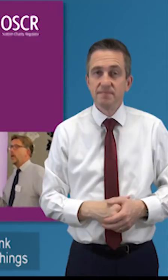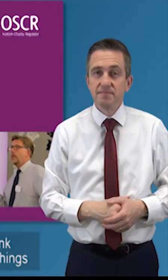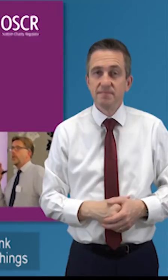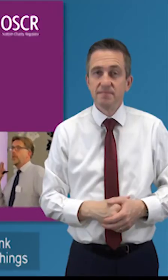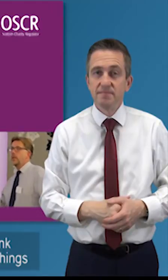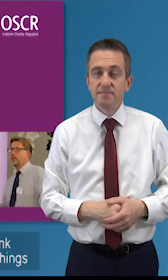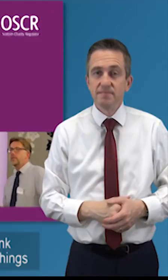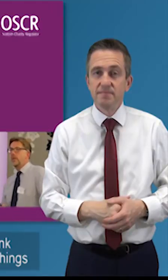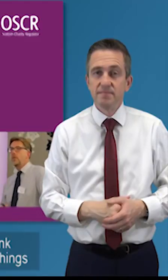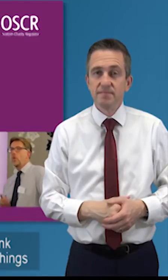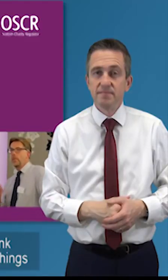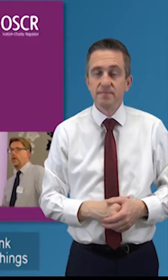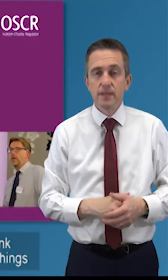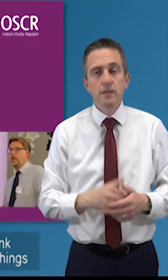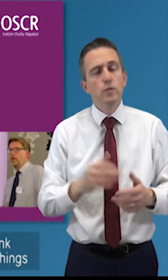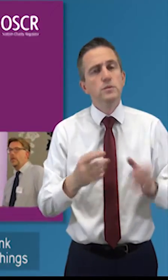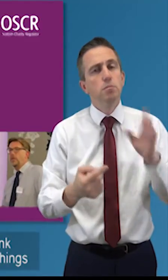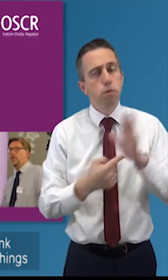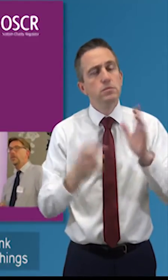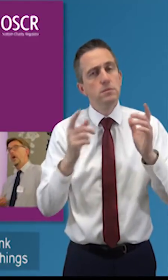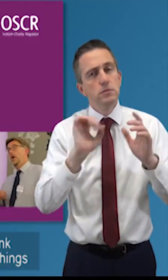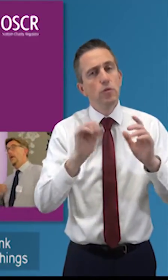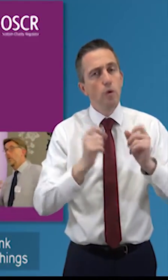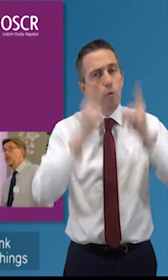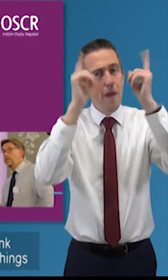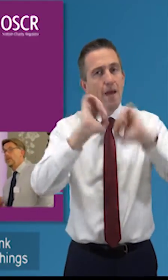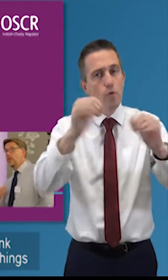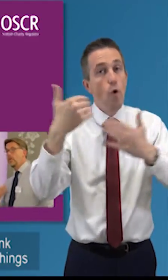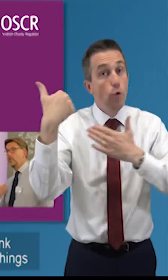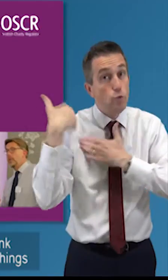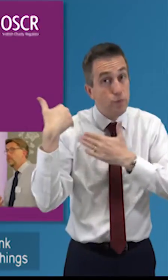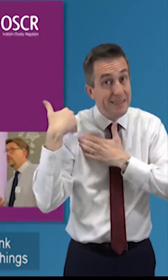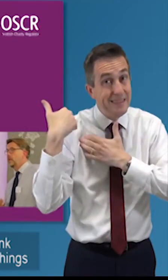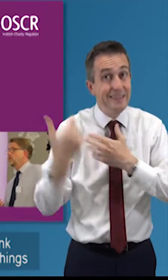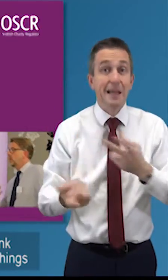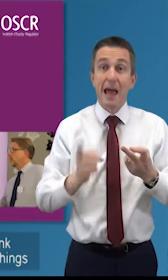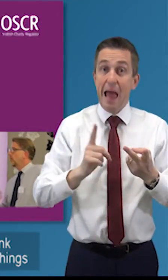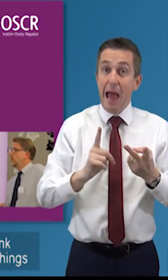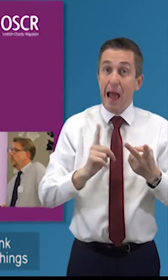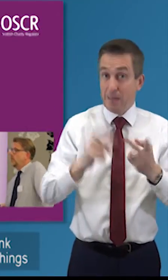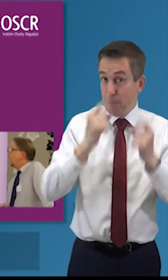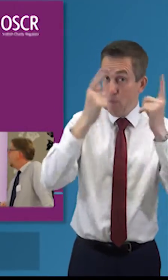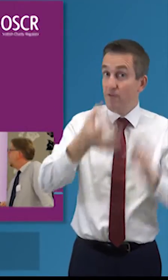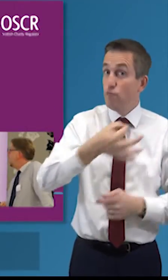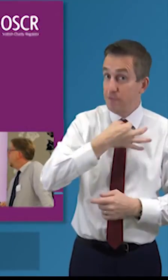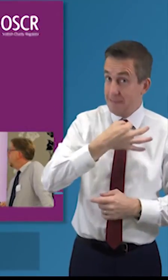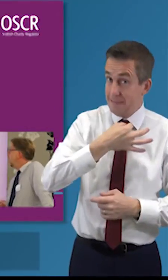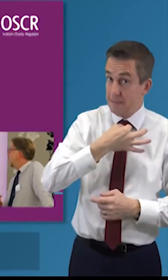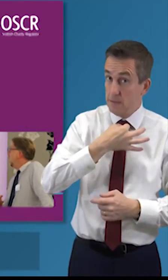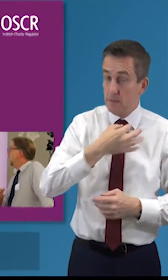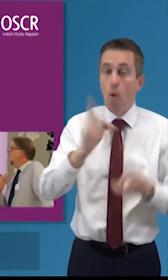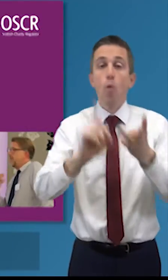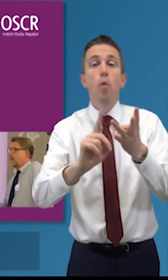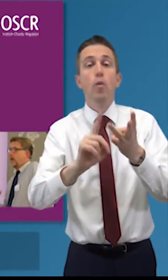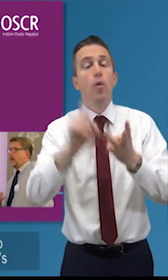okay thinking about knowing about your your duties i think knowing about some of the risks just a couple of things to highlight to you